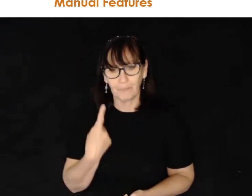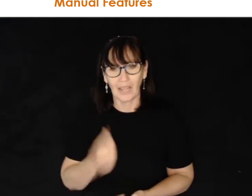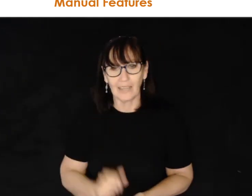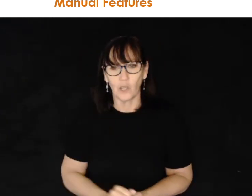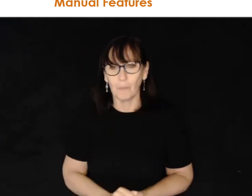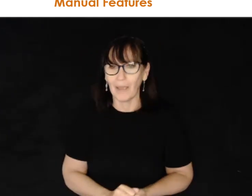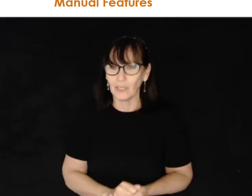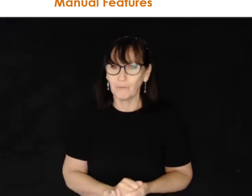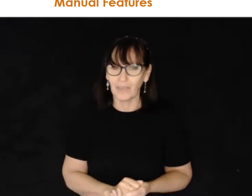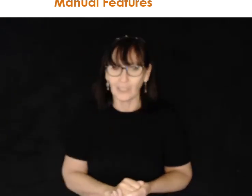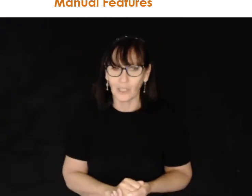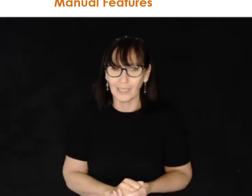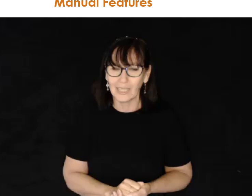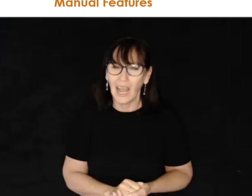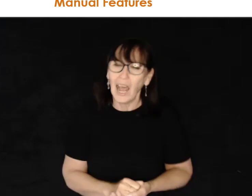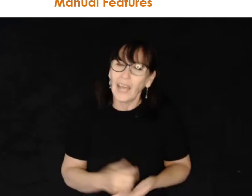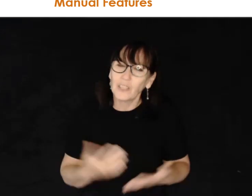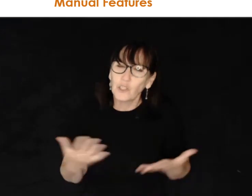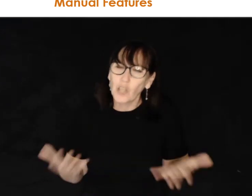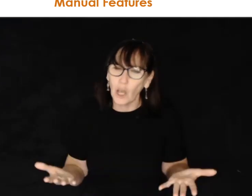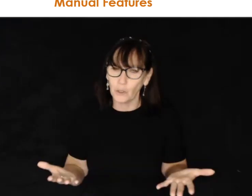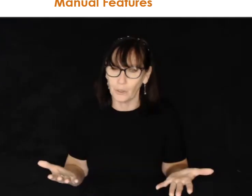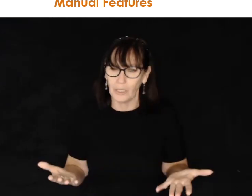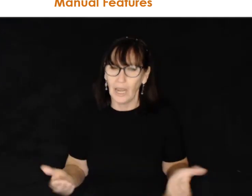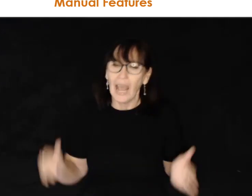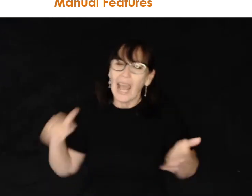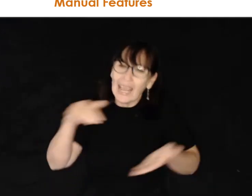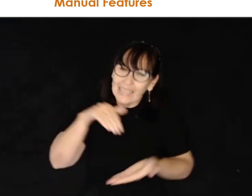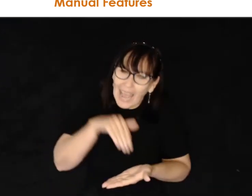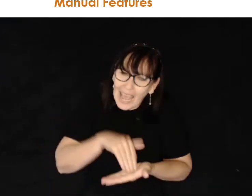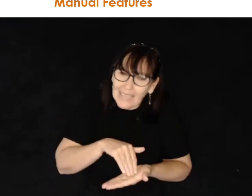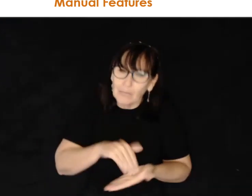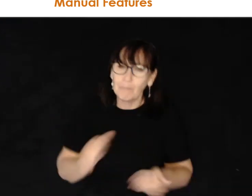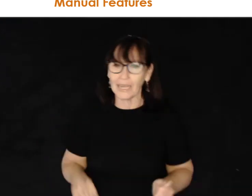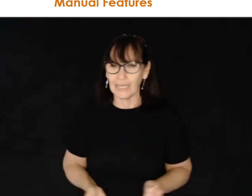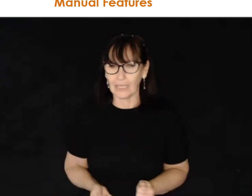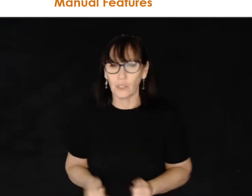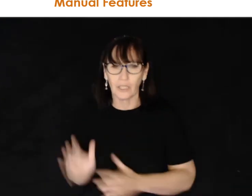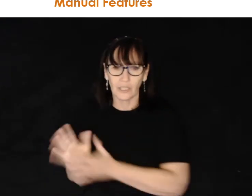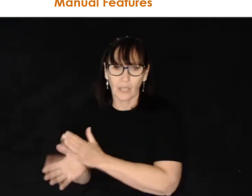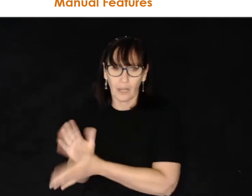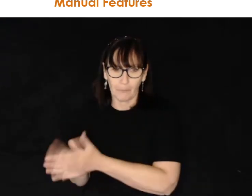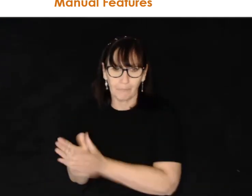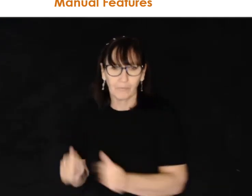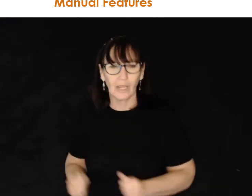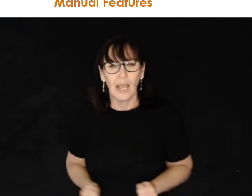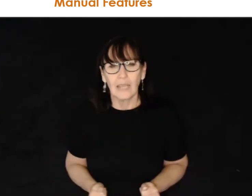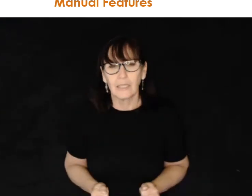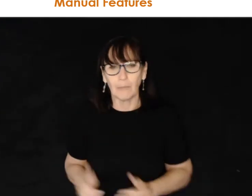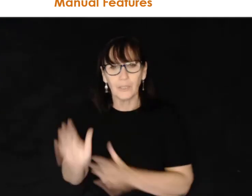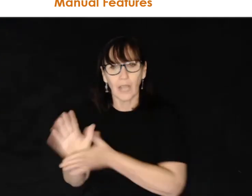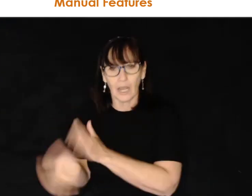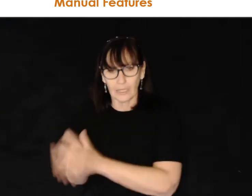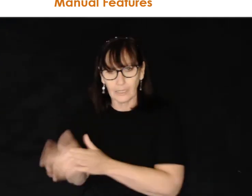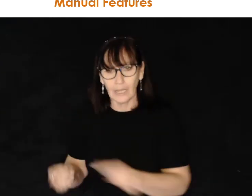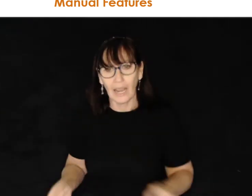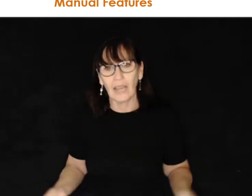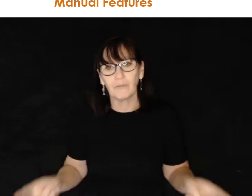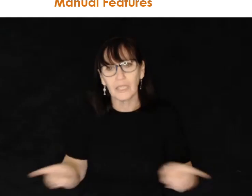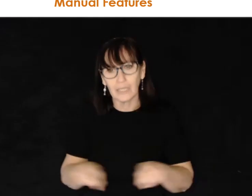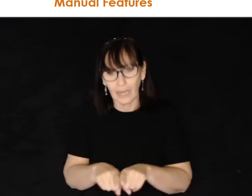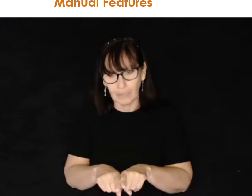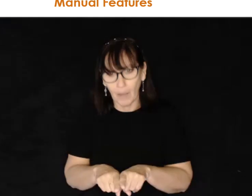and non-manual features are the tone and add meaning to the sign. Some signs